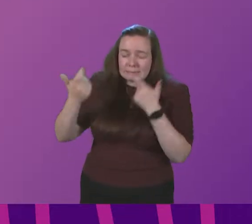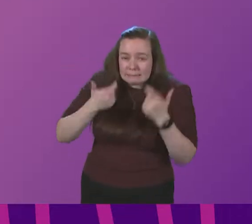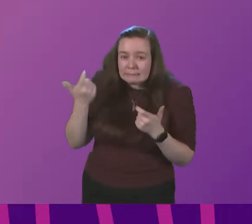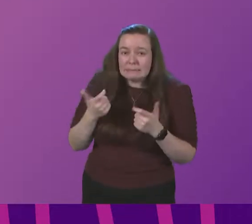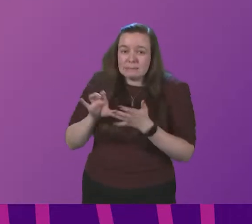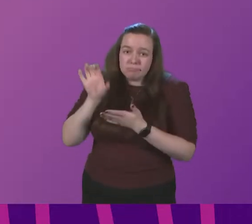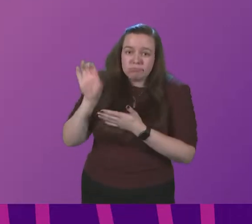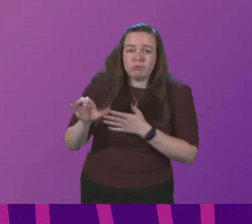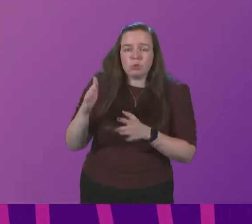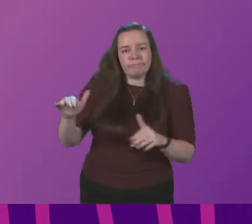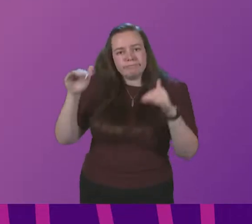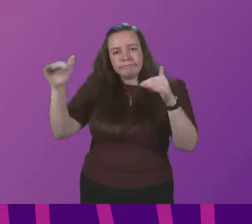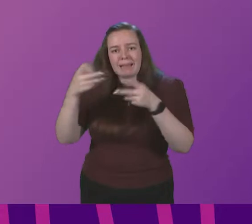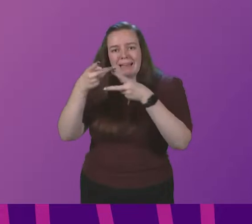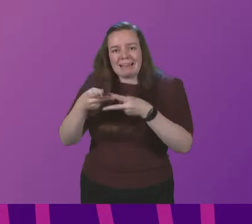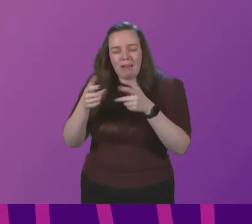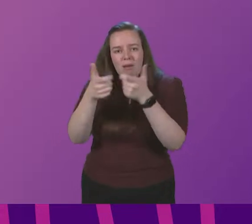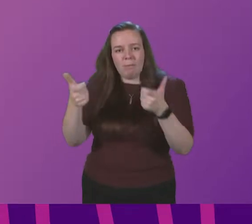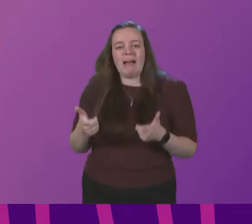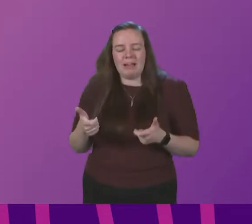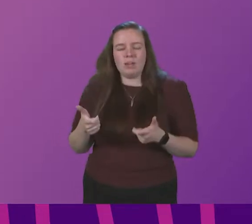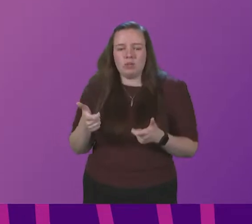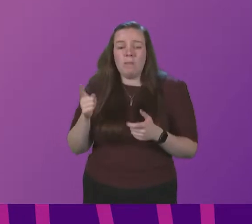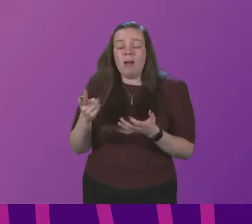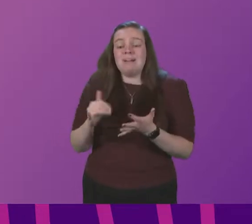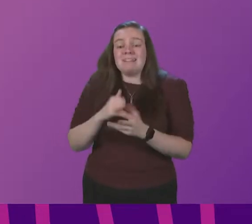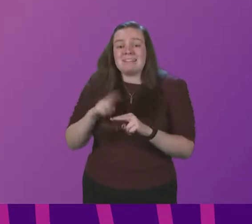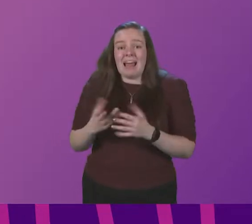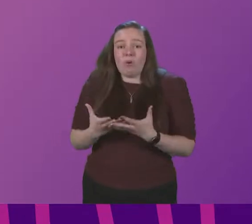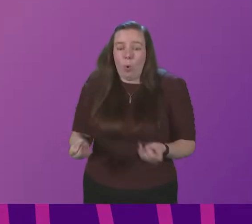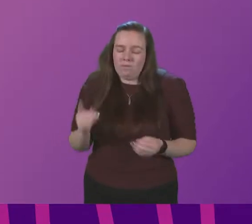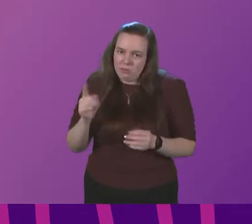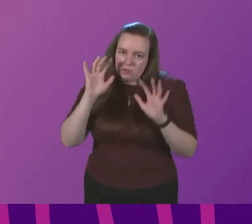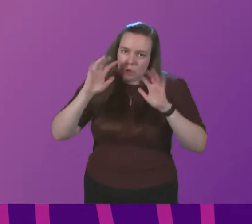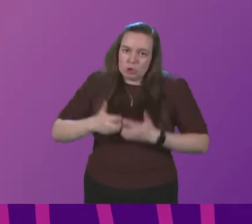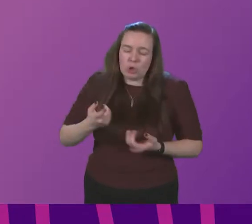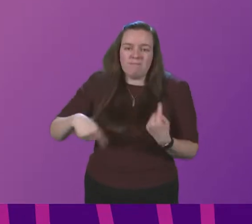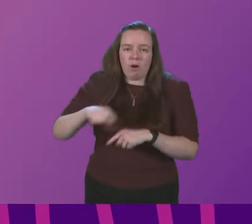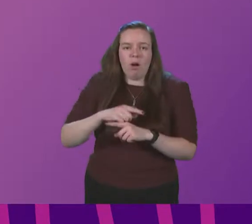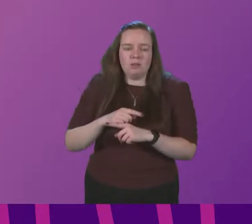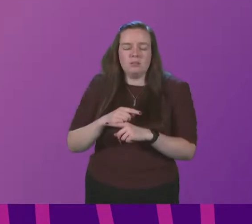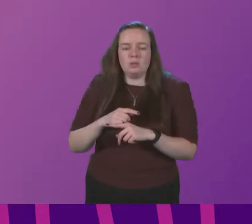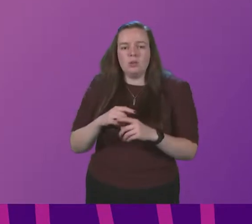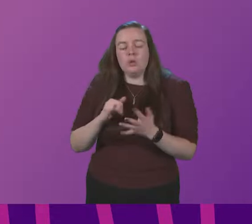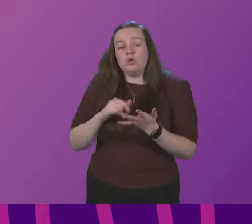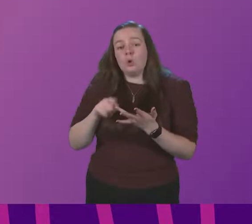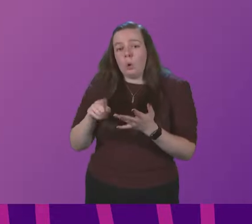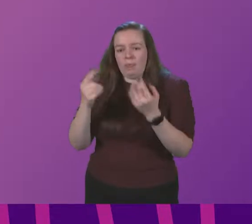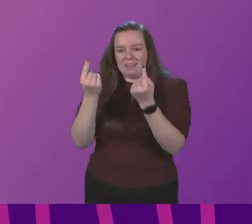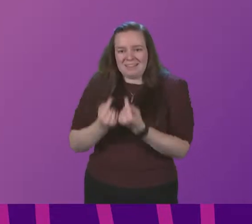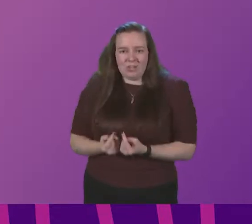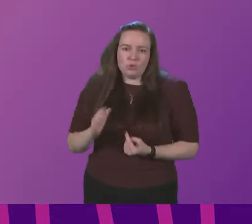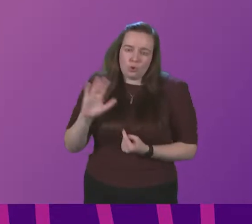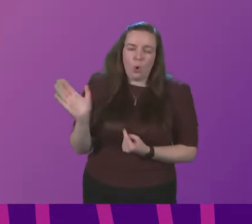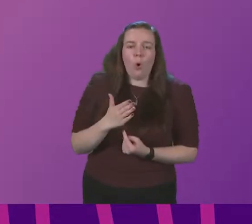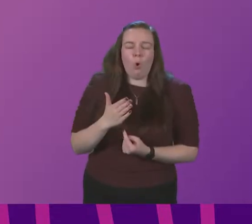at home services although of course the issue of staff absences is one that is a concern for us so these matters are all being given